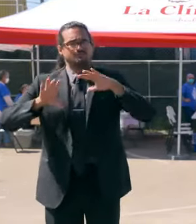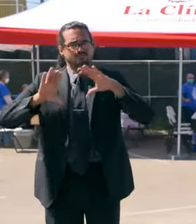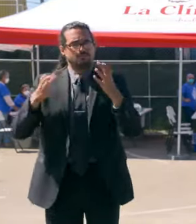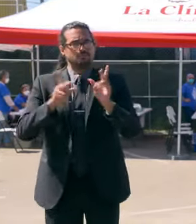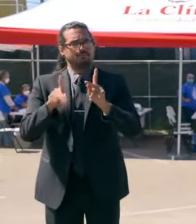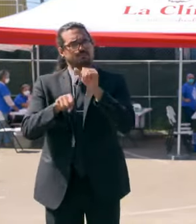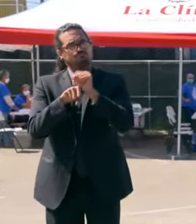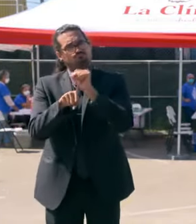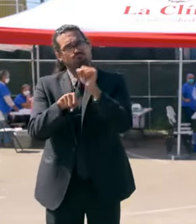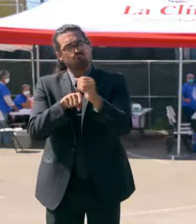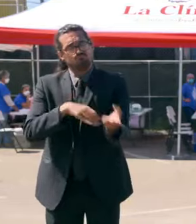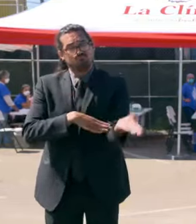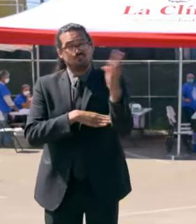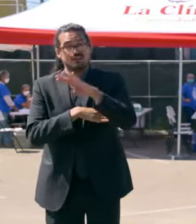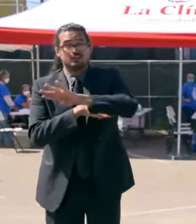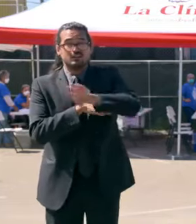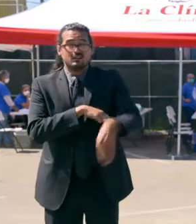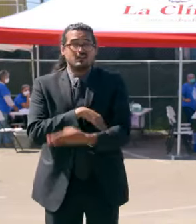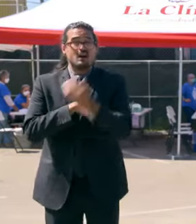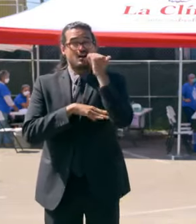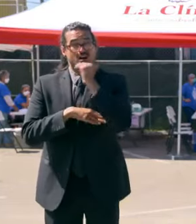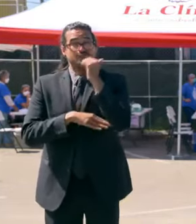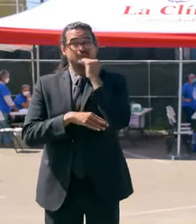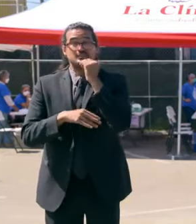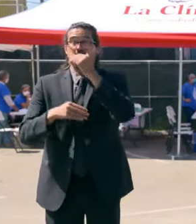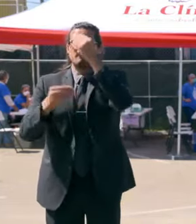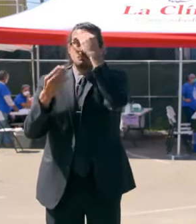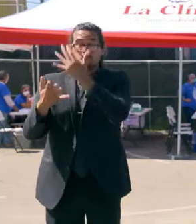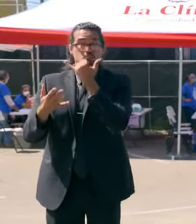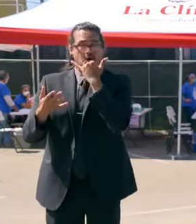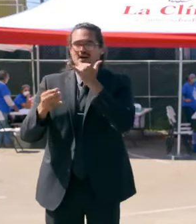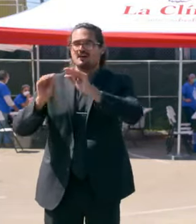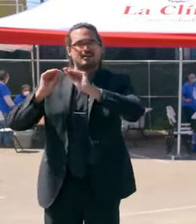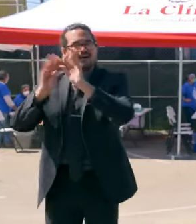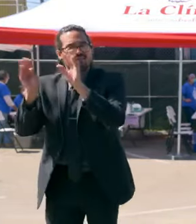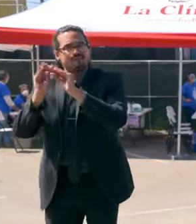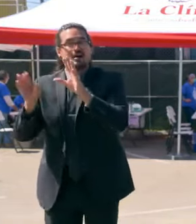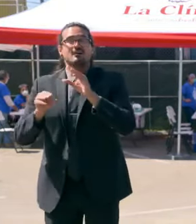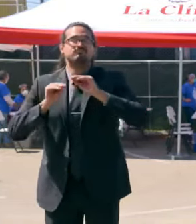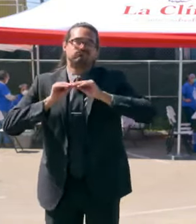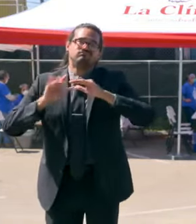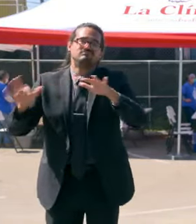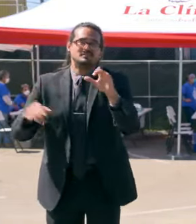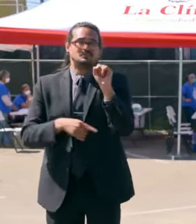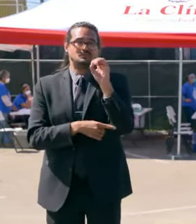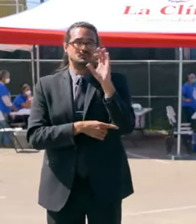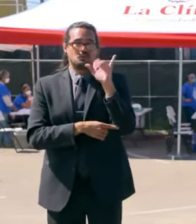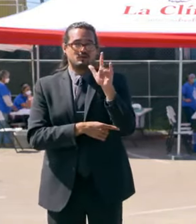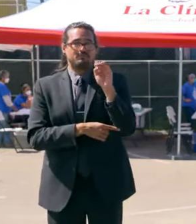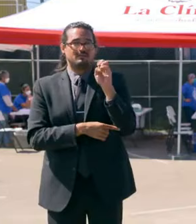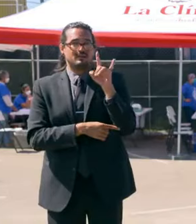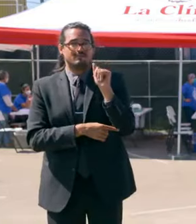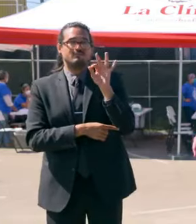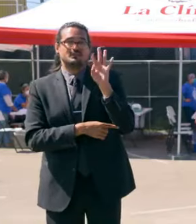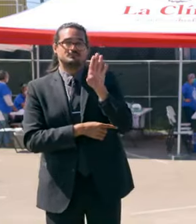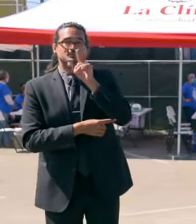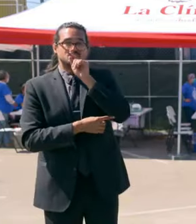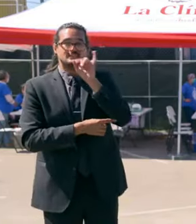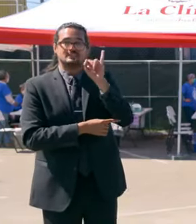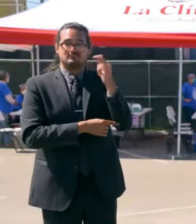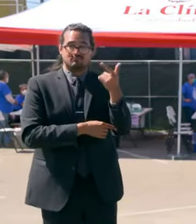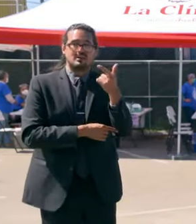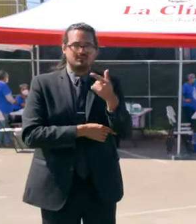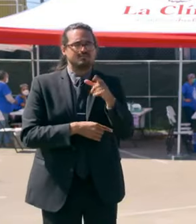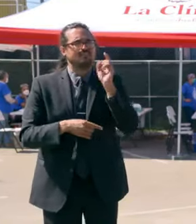misinformation and notably that disinformation, particularly on social media. We continue, again, our efforts to work with